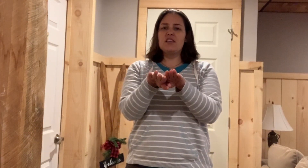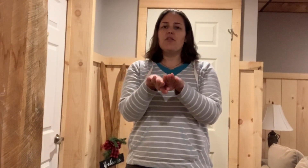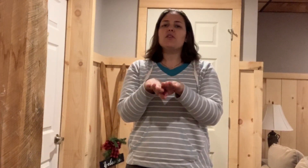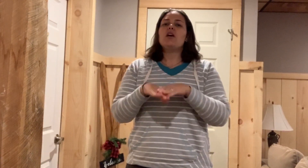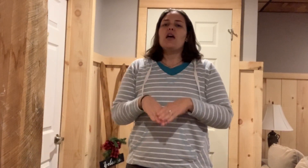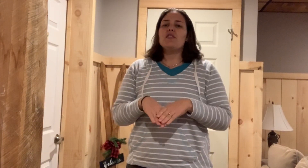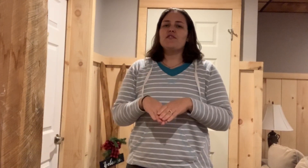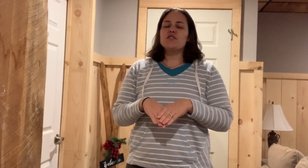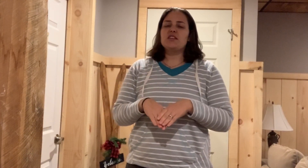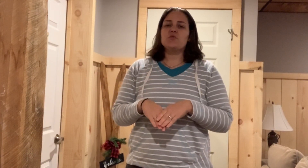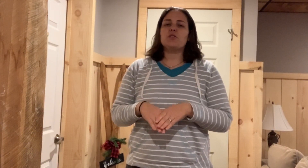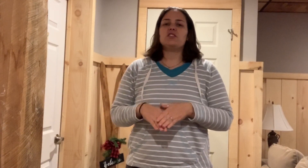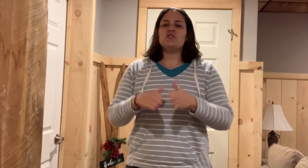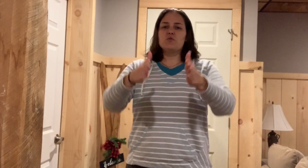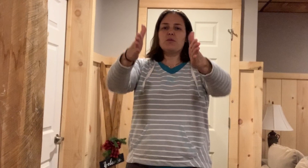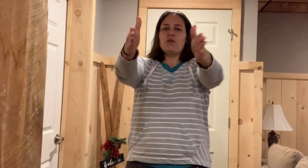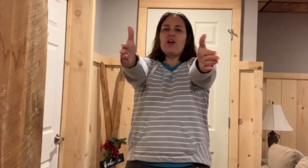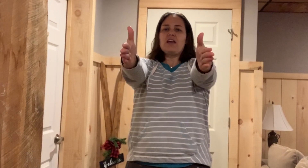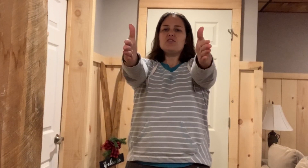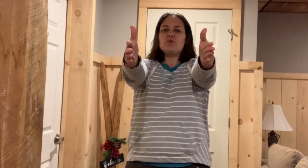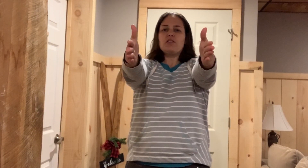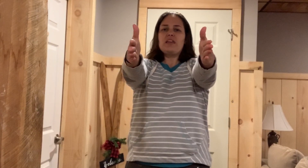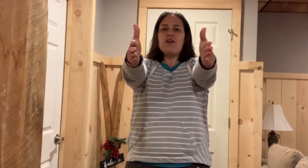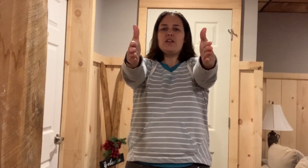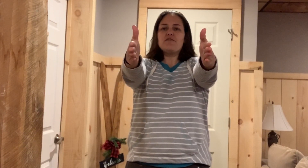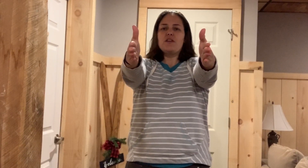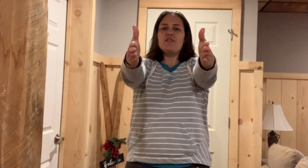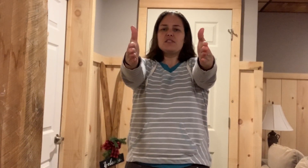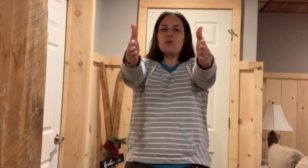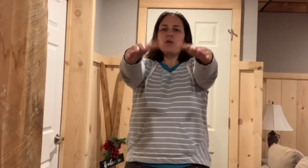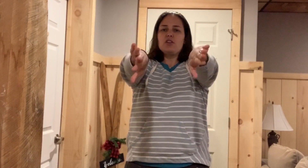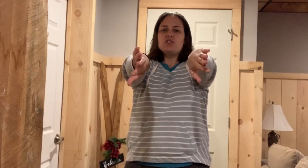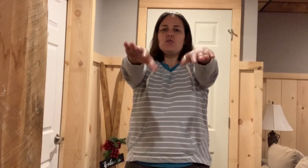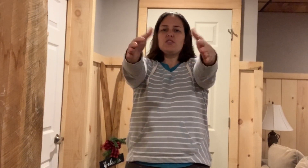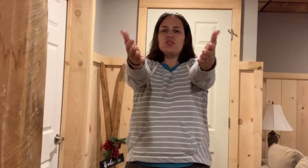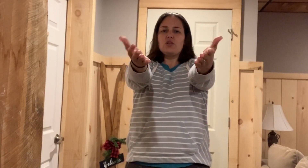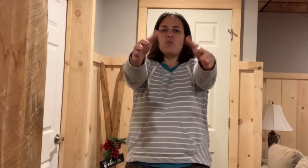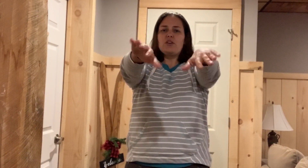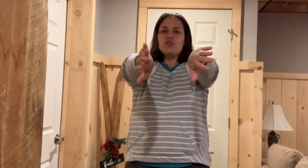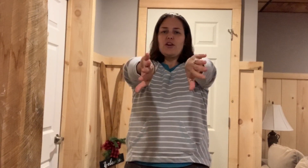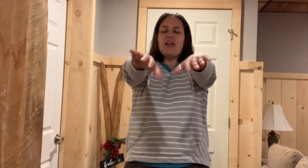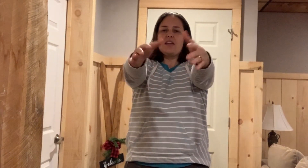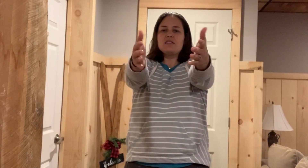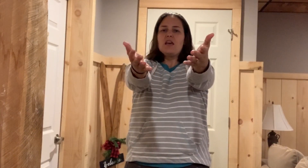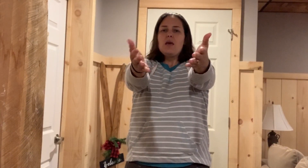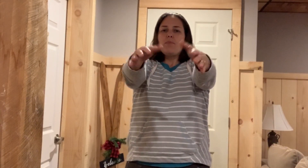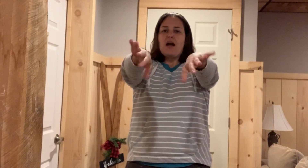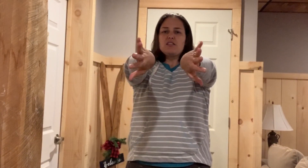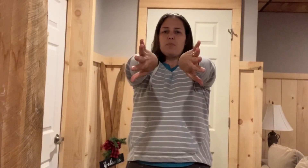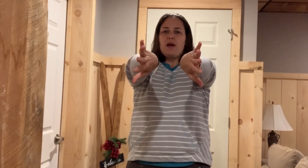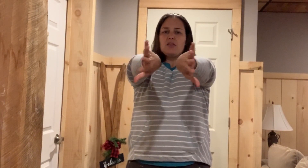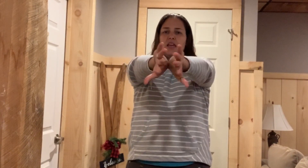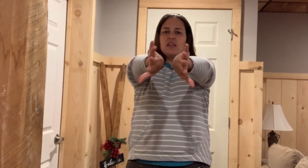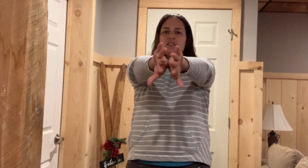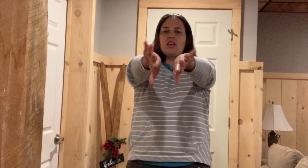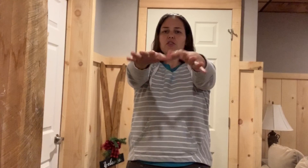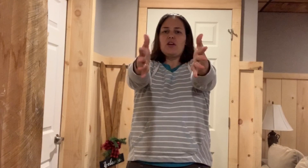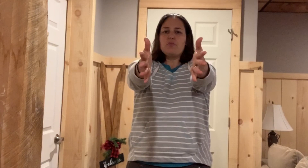together. And the first test we're going to do is we're going to bring our hands directly out in front of us. And what you're going to do is you're going to wiggle your hands back, the back of the hands together and the